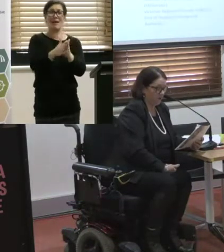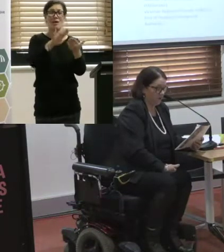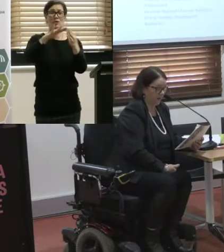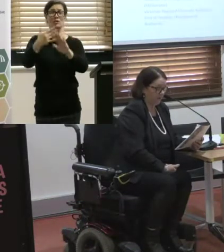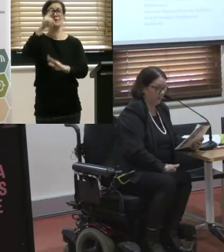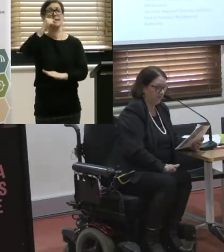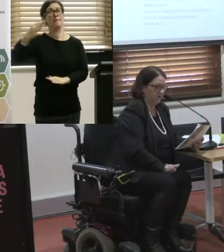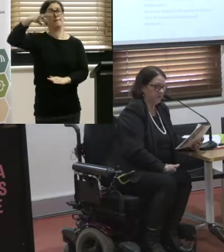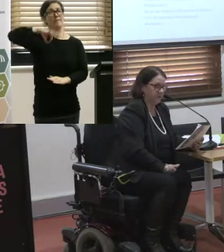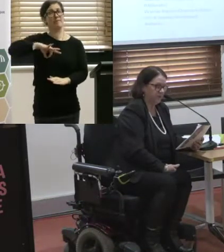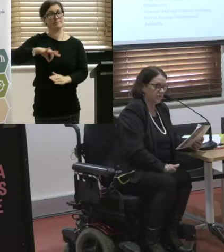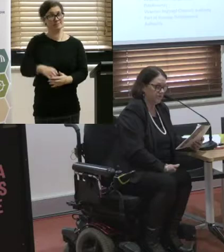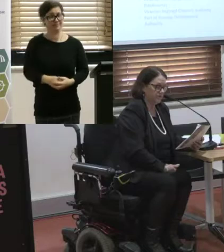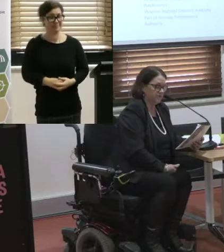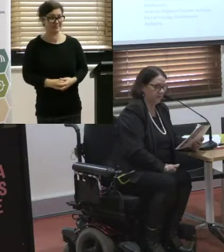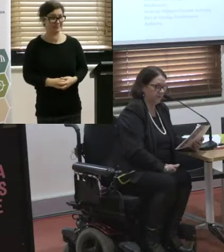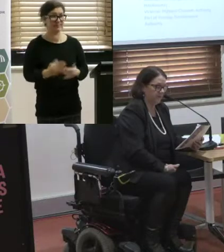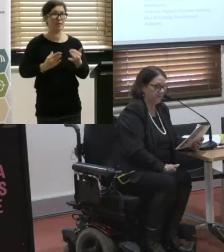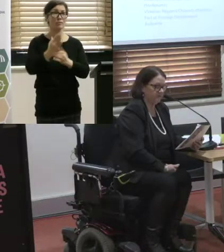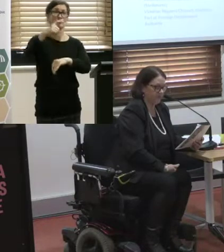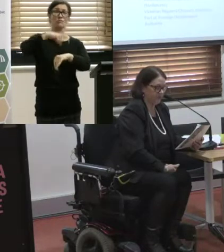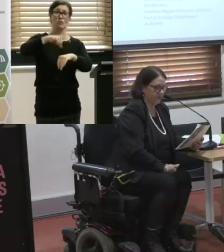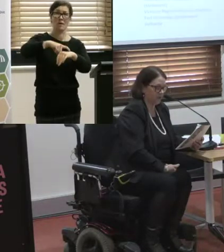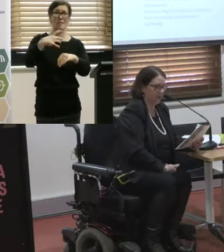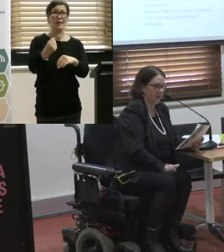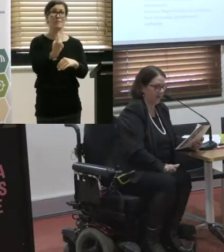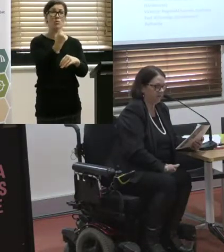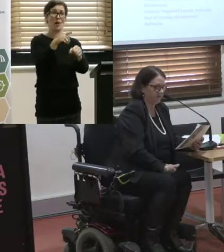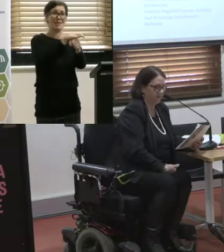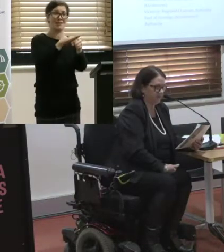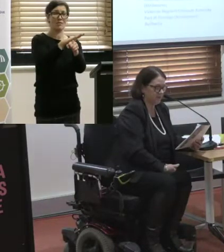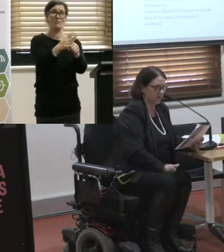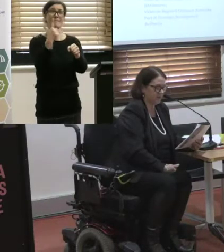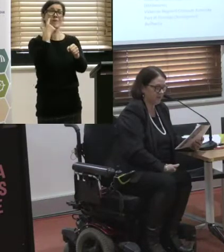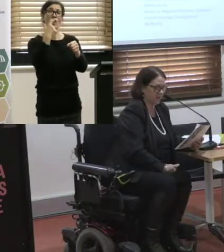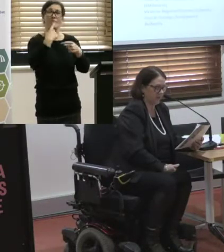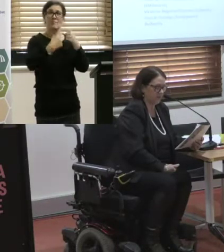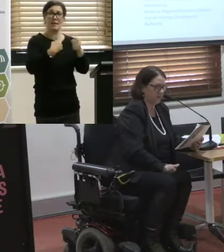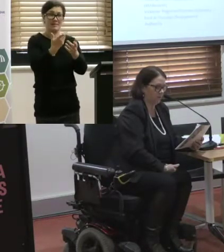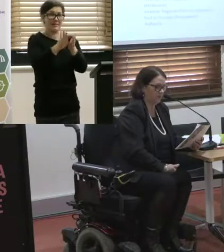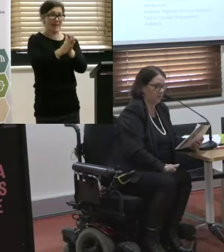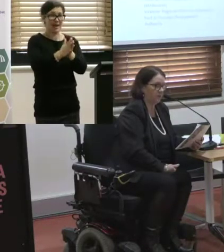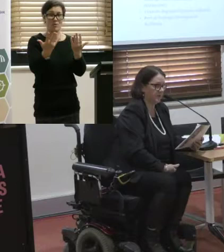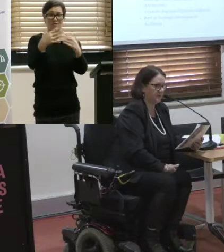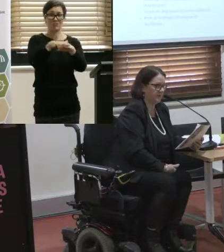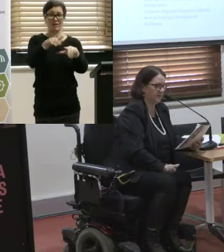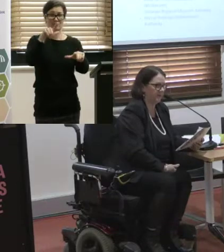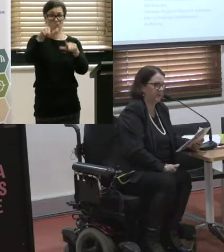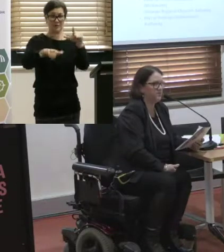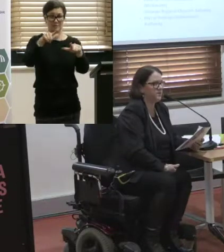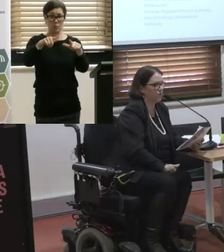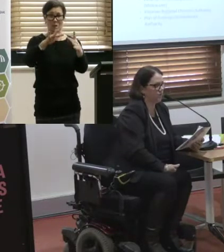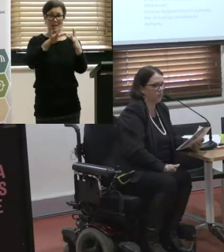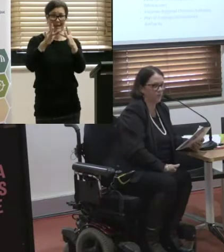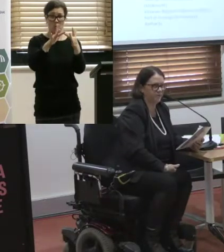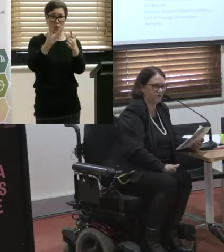Over time, provide a single source of real-time information on how Victoria's integrated transport networks are operating. And